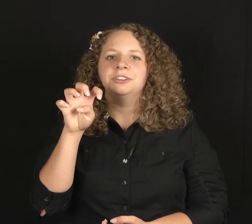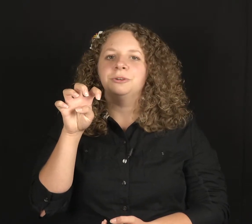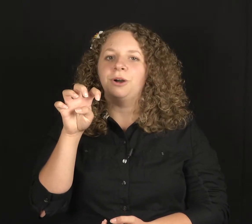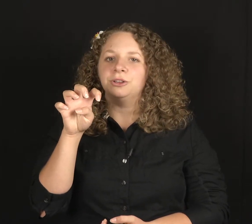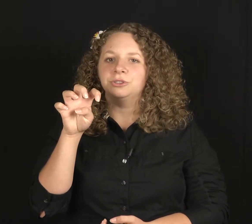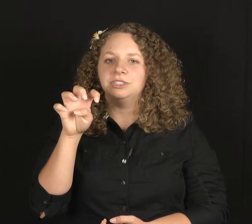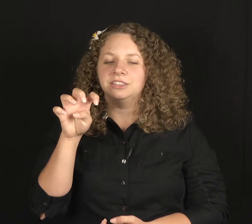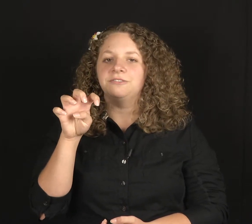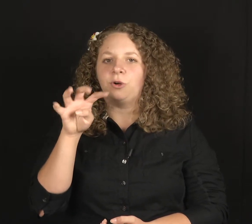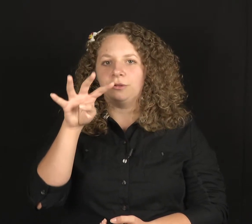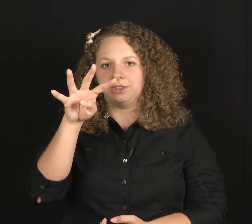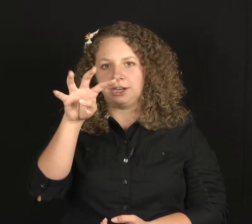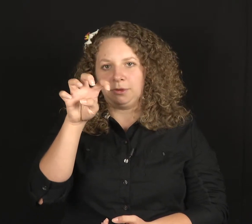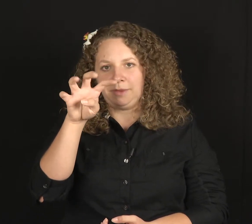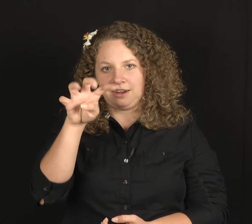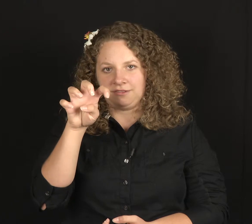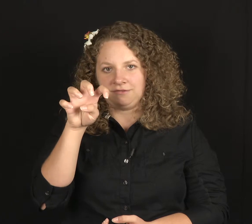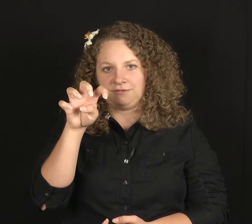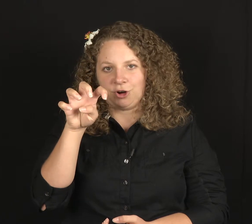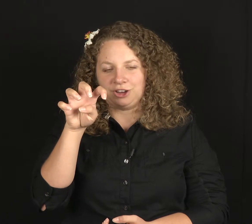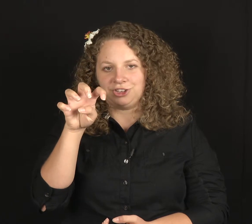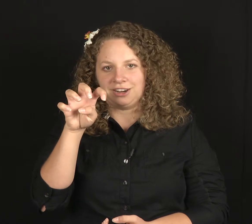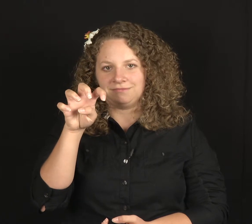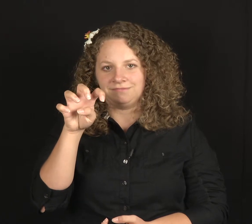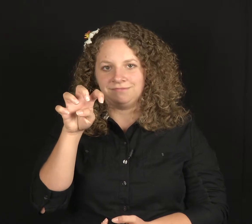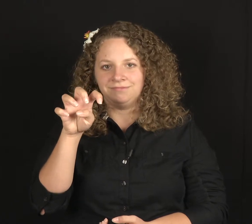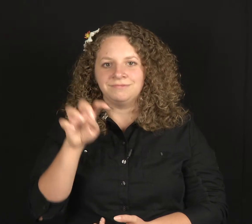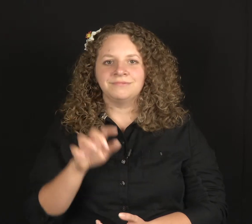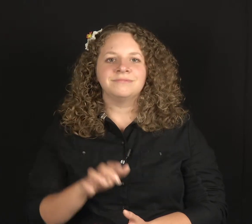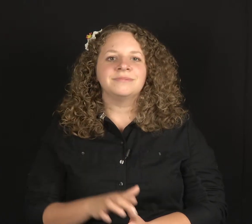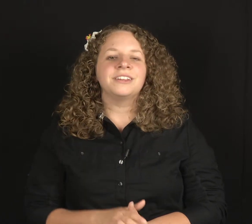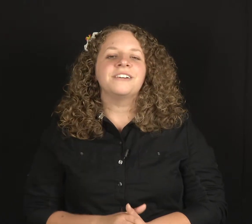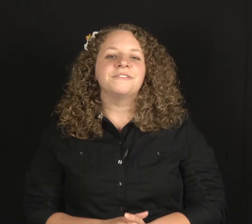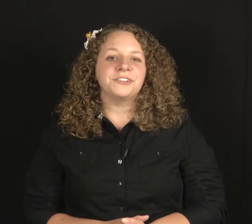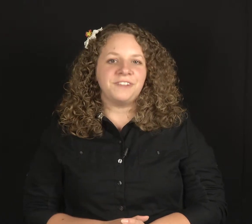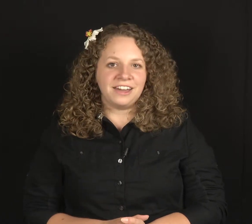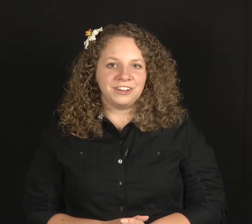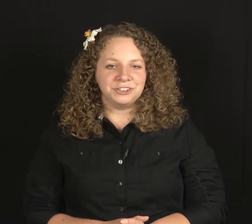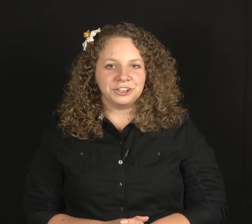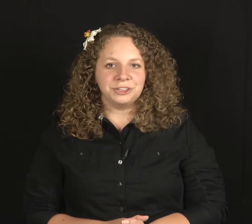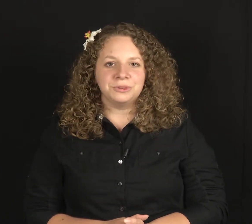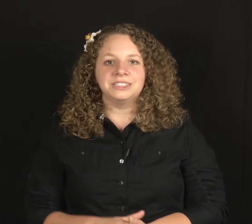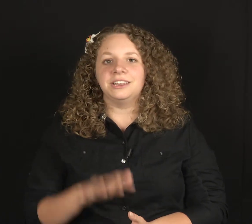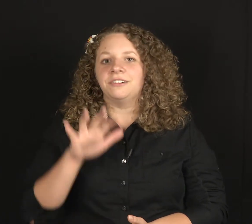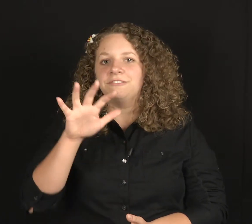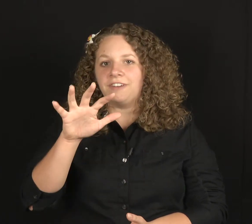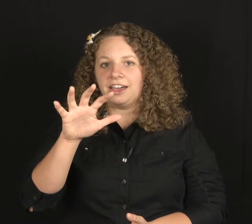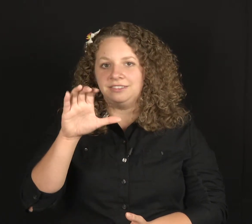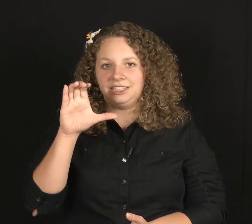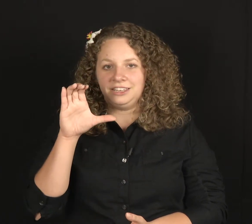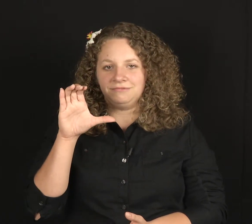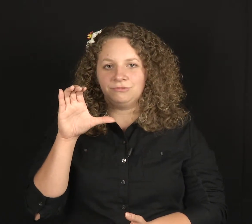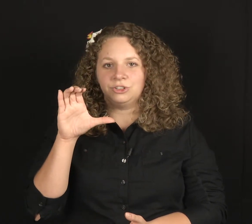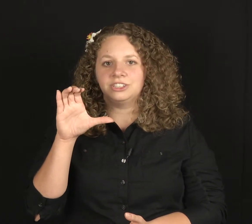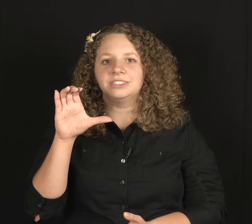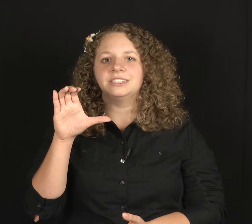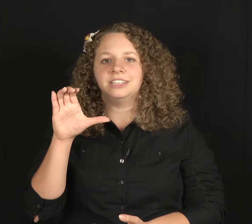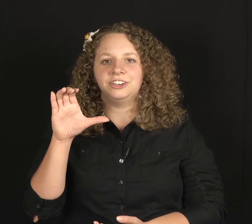You will also see the four with a double bend, four hundred. For five hundred, you will see five C, which is the standard